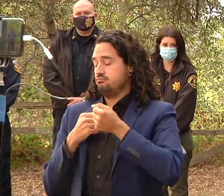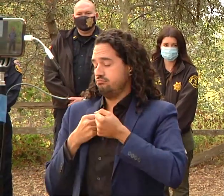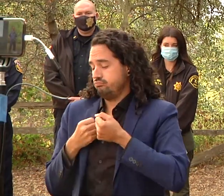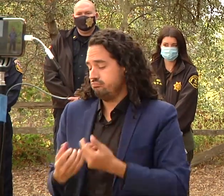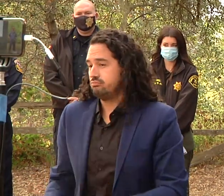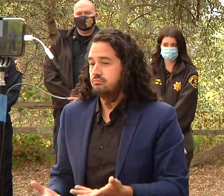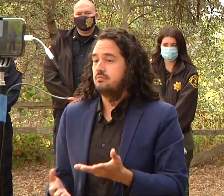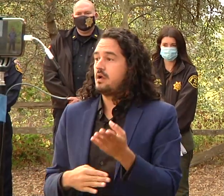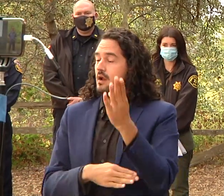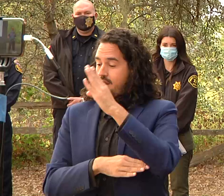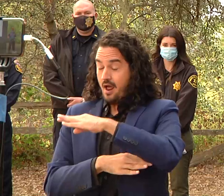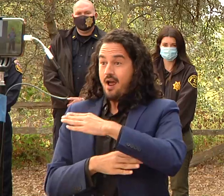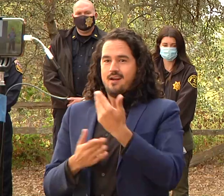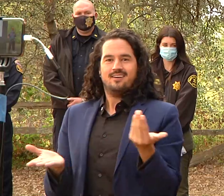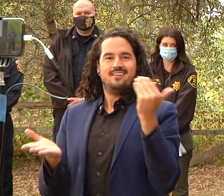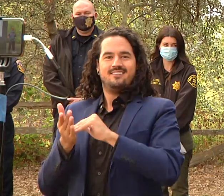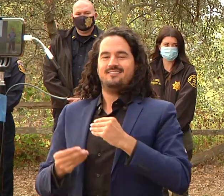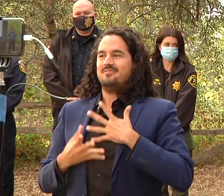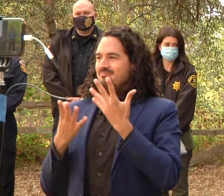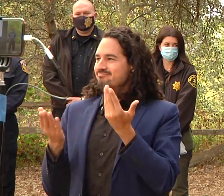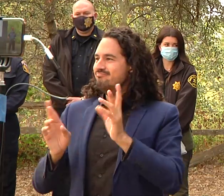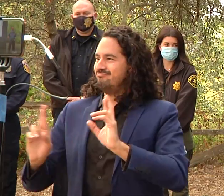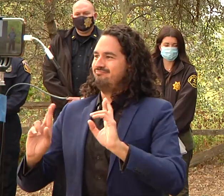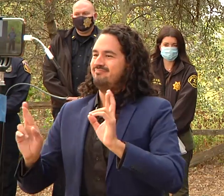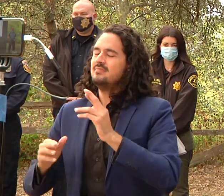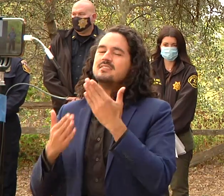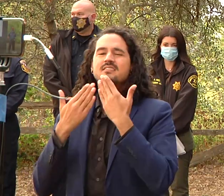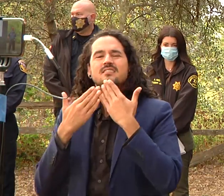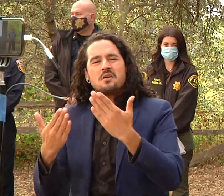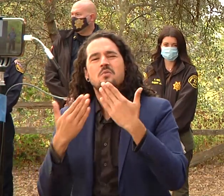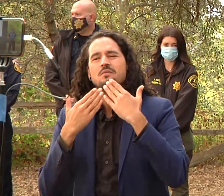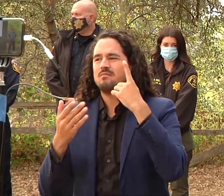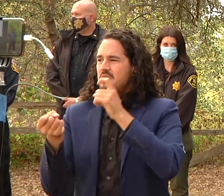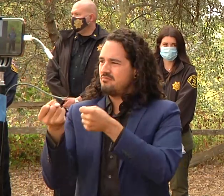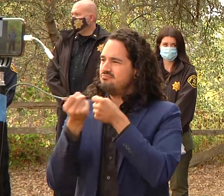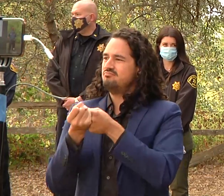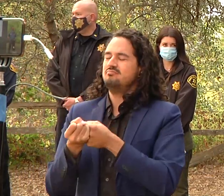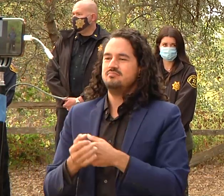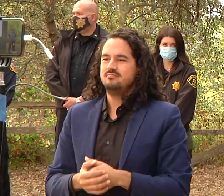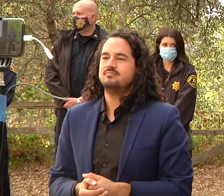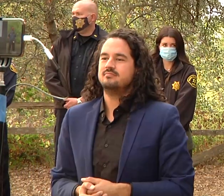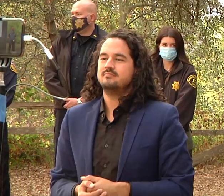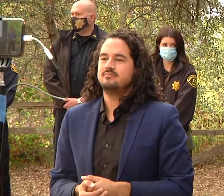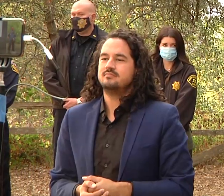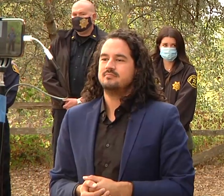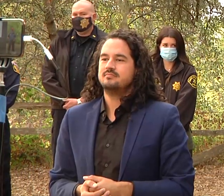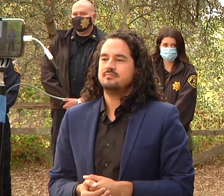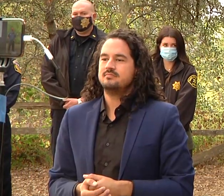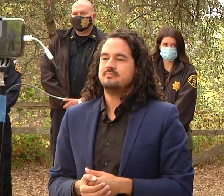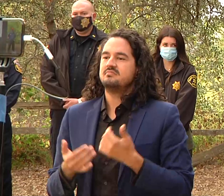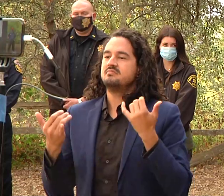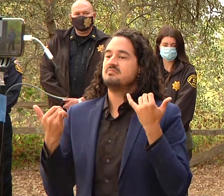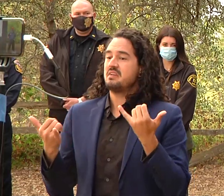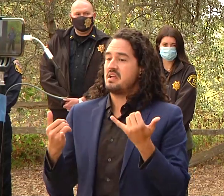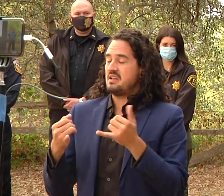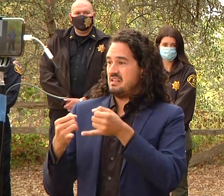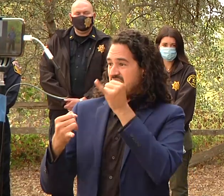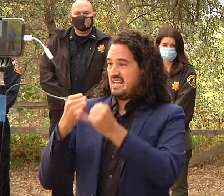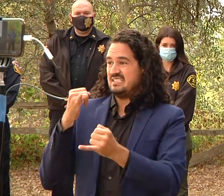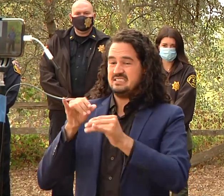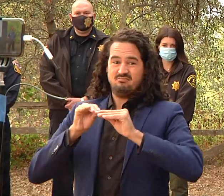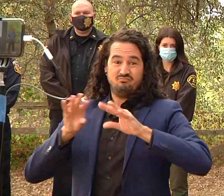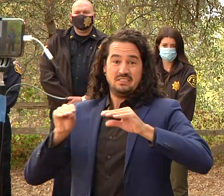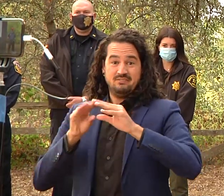all right everybody up here is available for questions after this just a reminder we will have our last press conference scheduled for tomorrow at 6 p.m